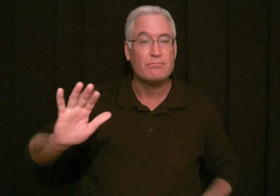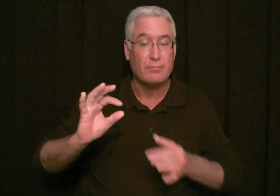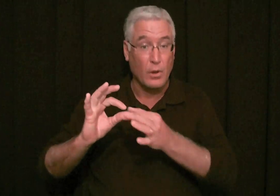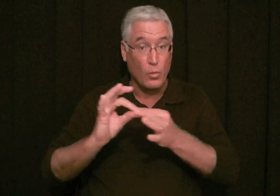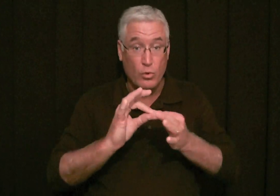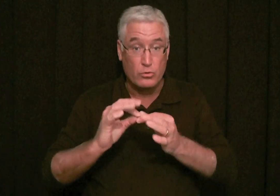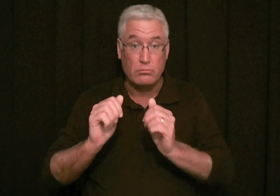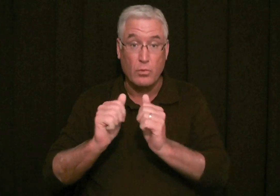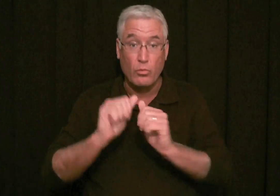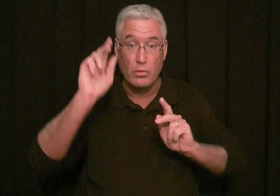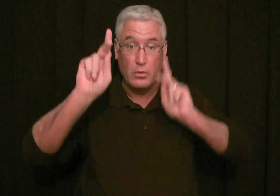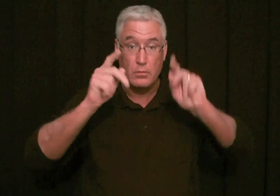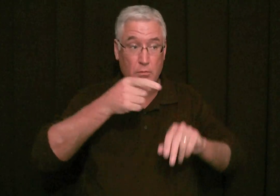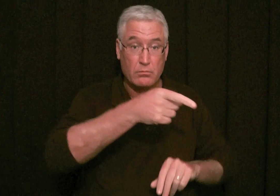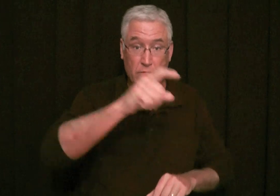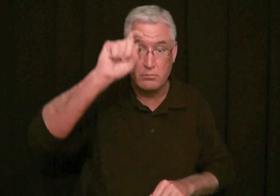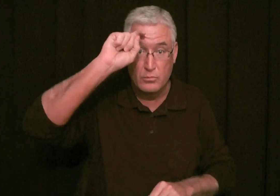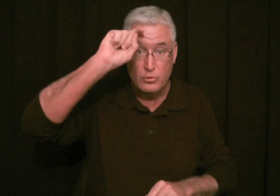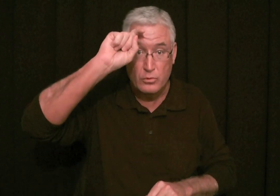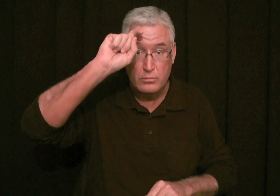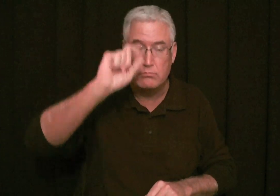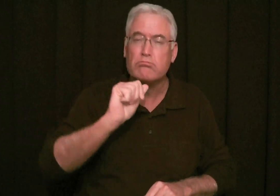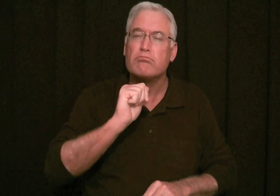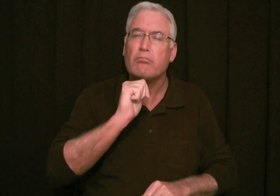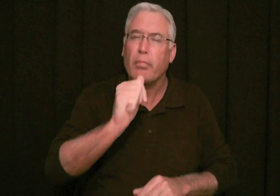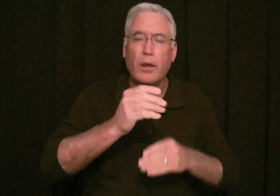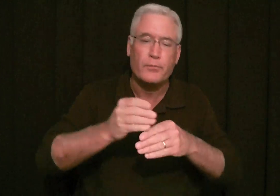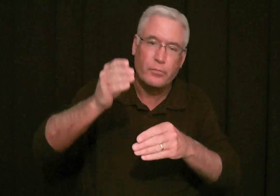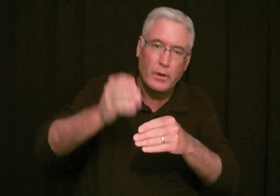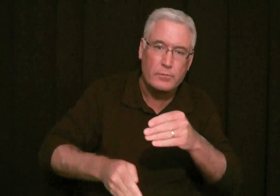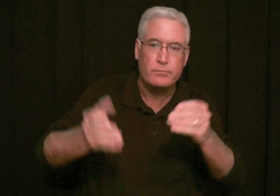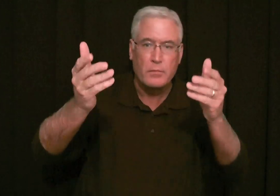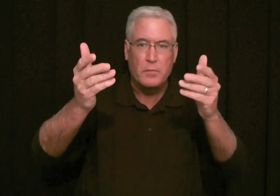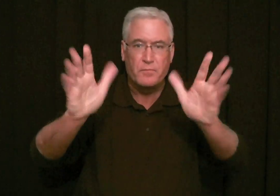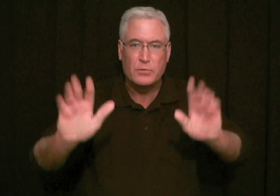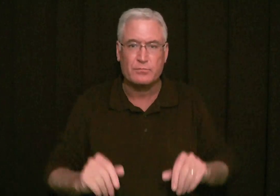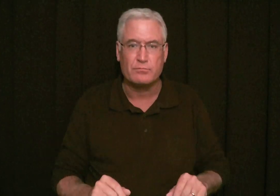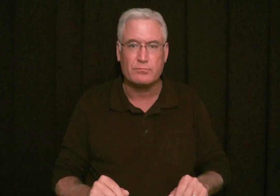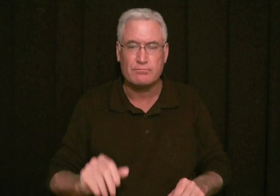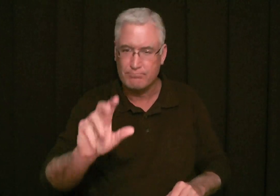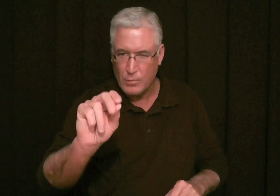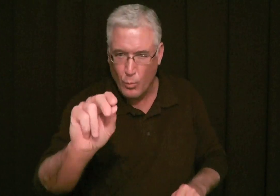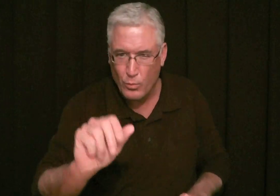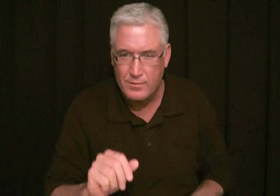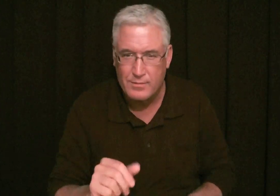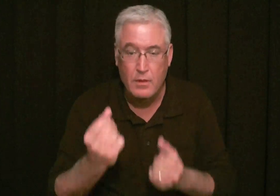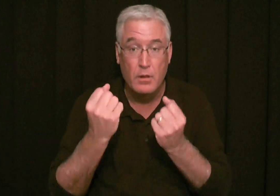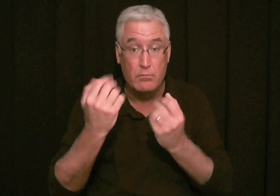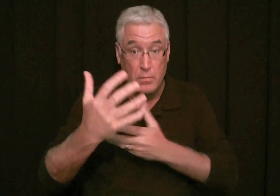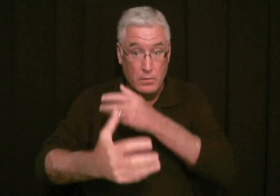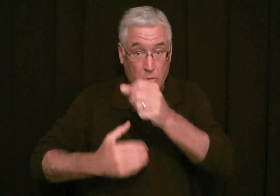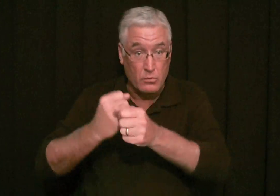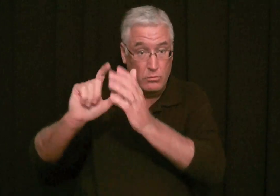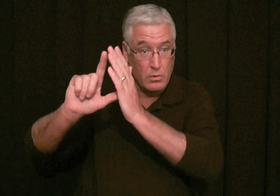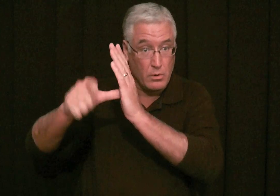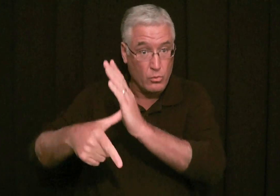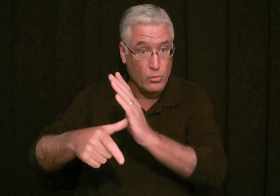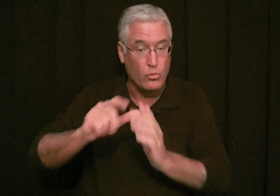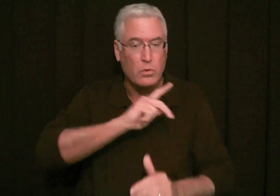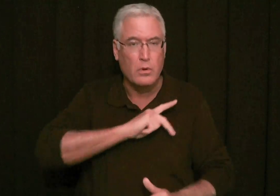The Israelites' relationship with the people of Egypt, it did not end there. No. Many years